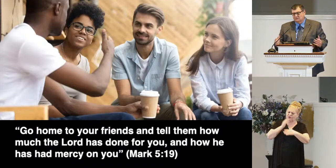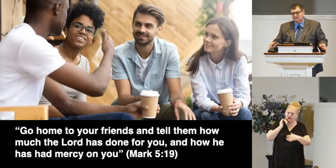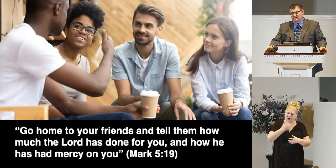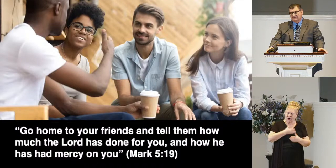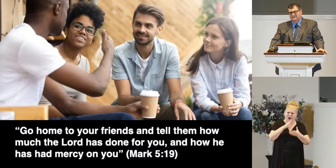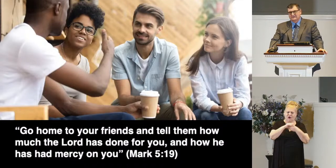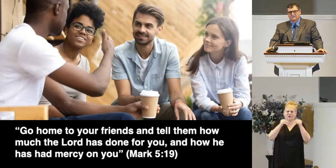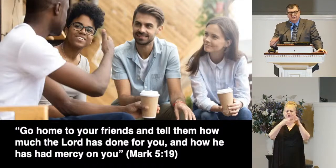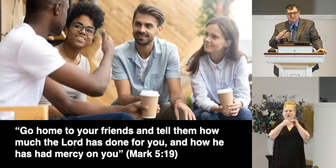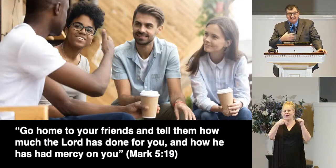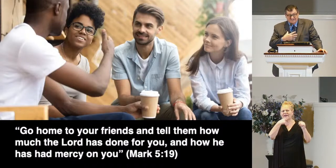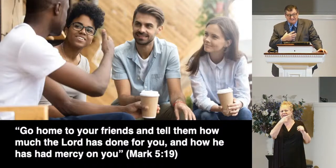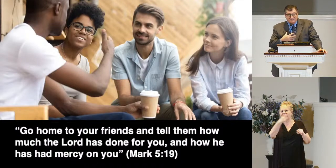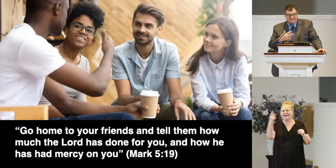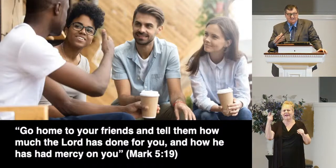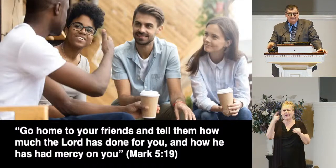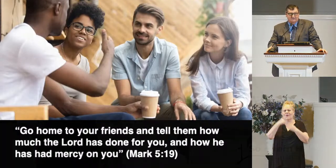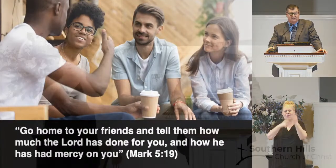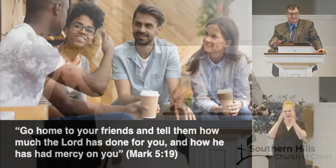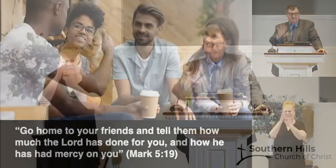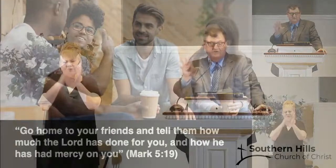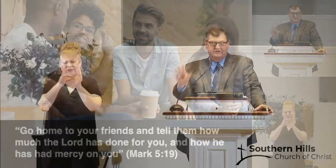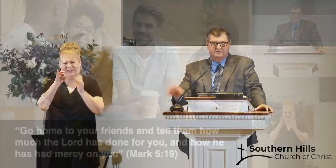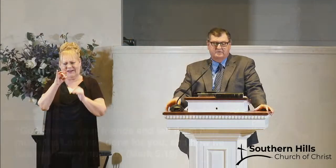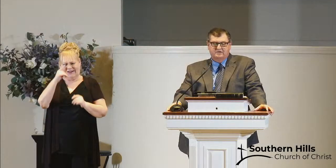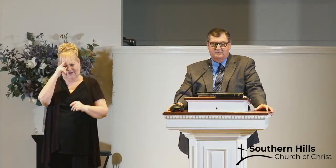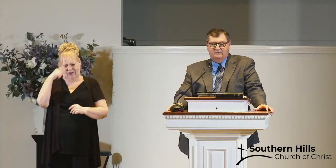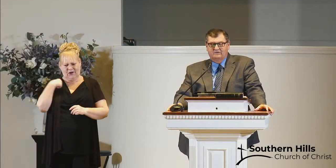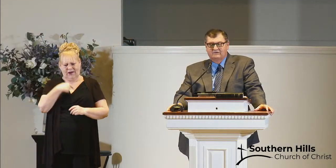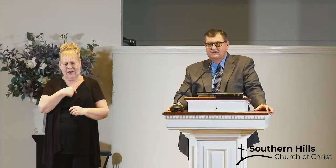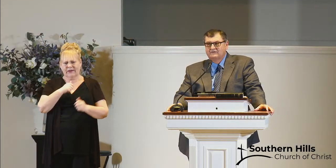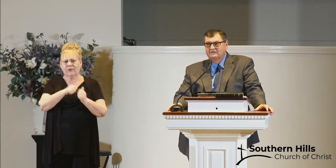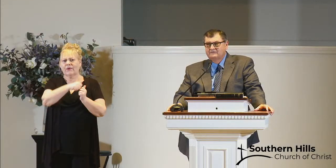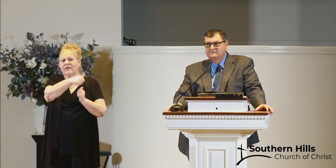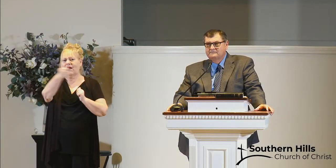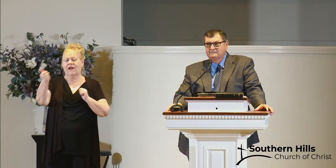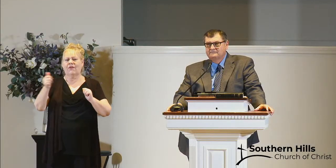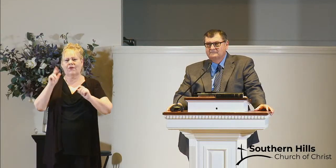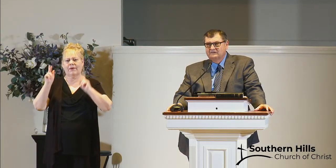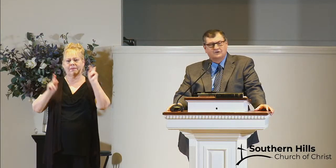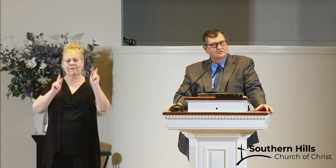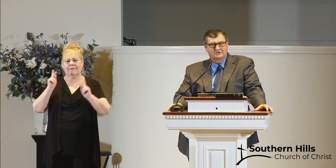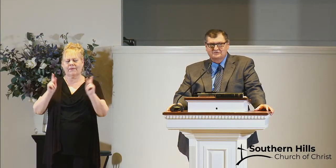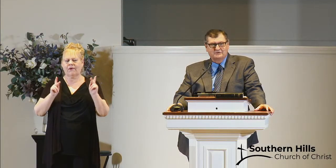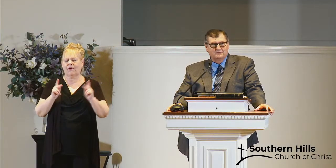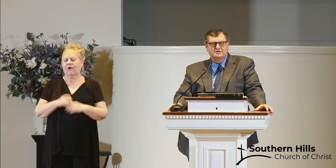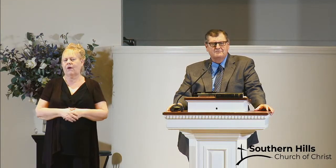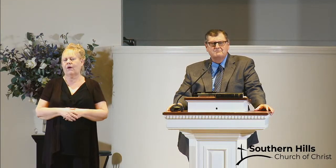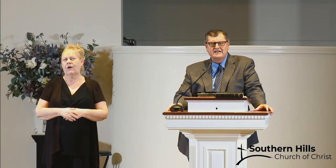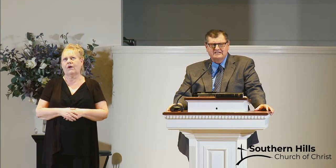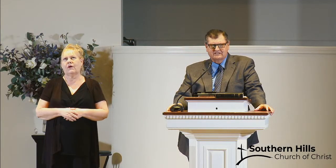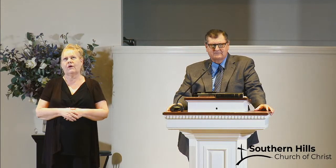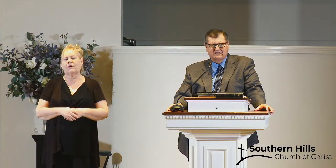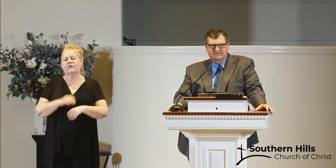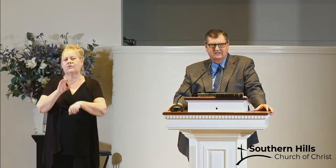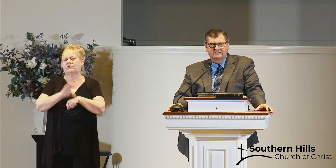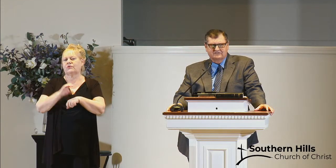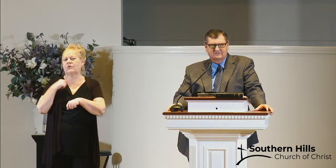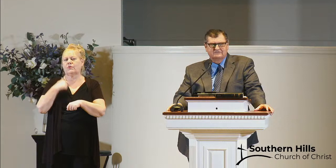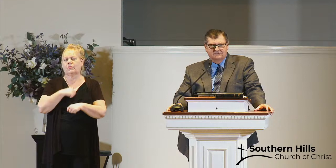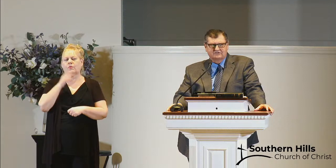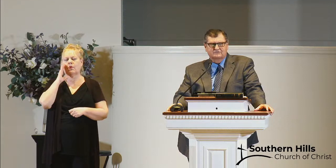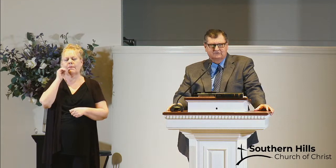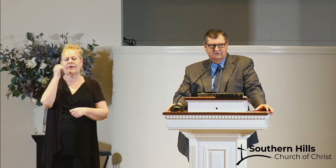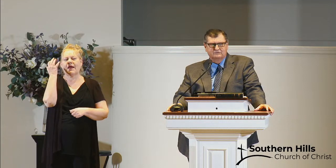story of what jesus has done for us with other people oh church we will be amazed by the